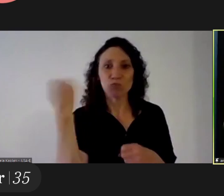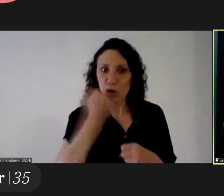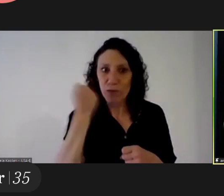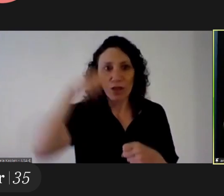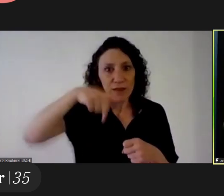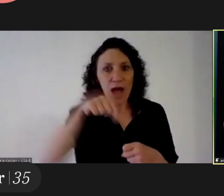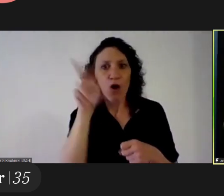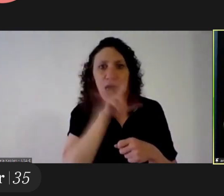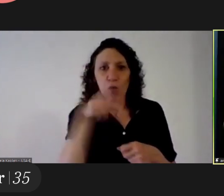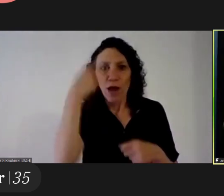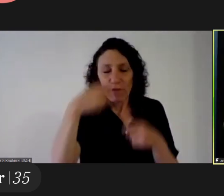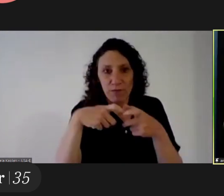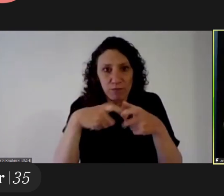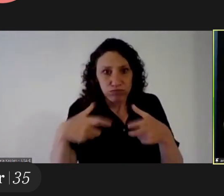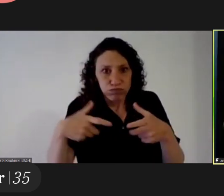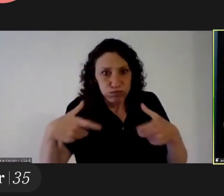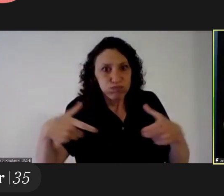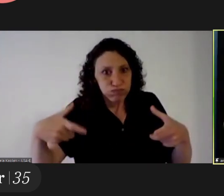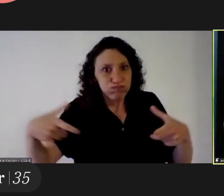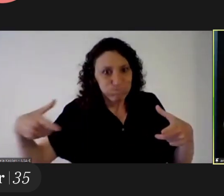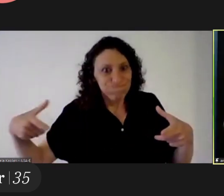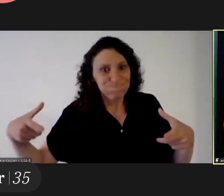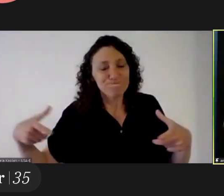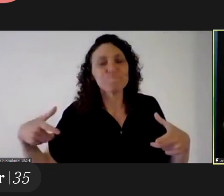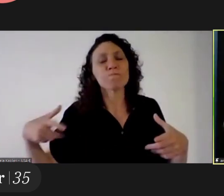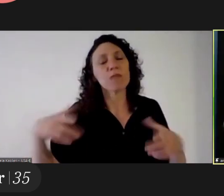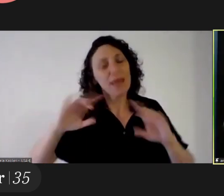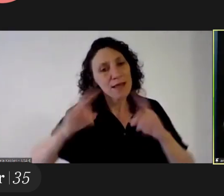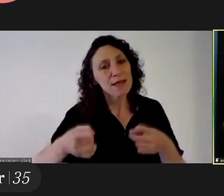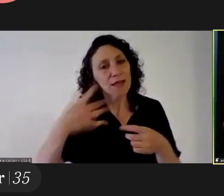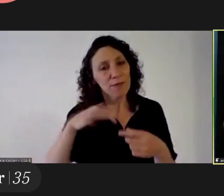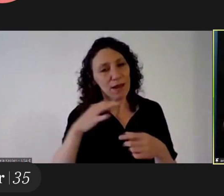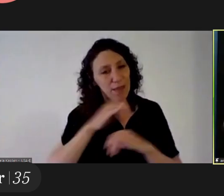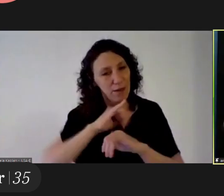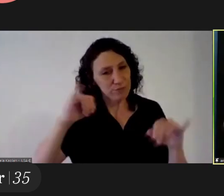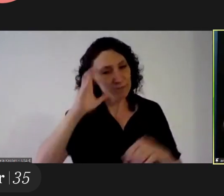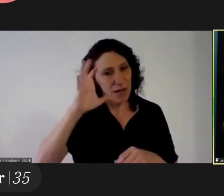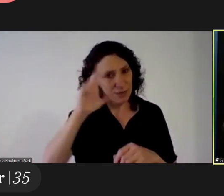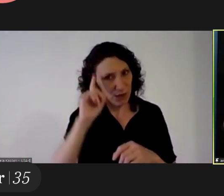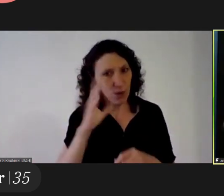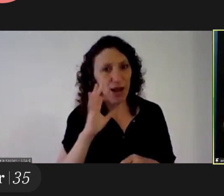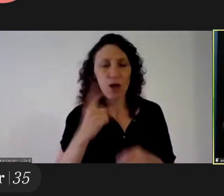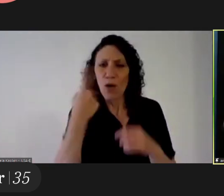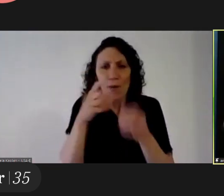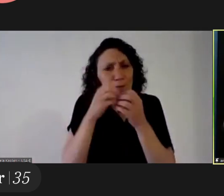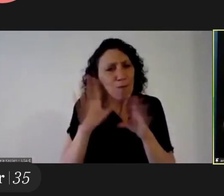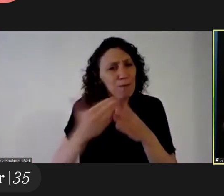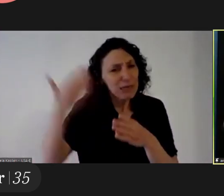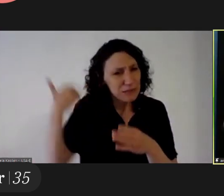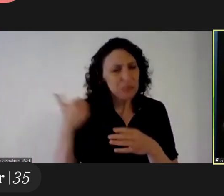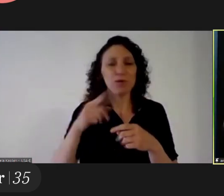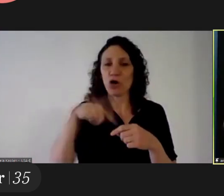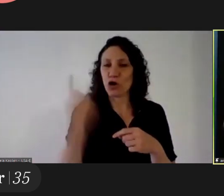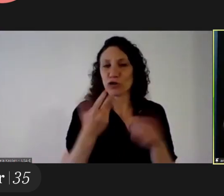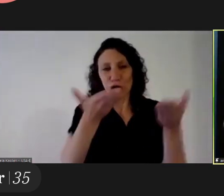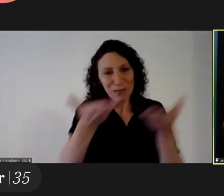film because there are women are more women so I have to point out something